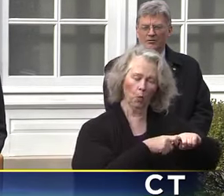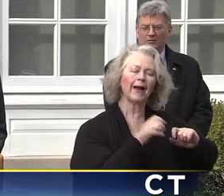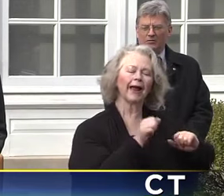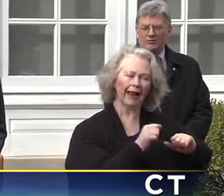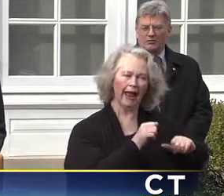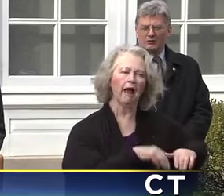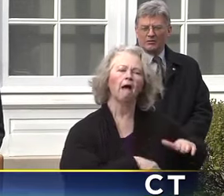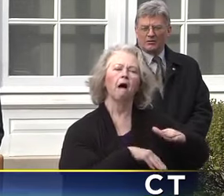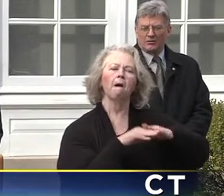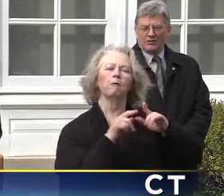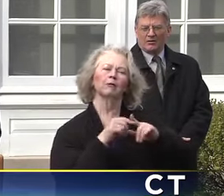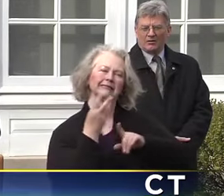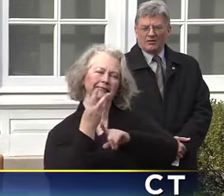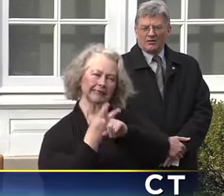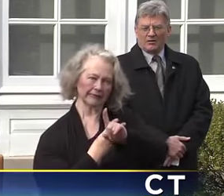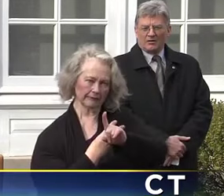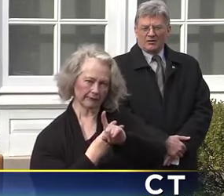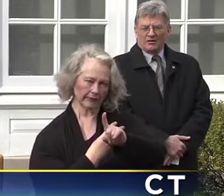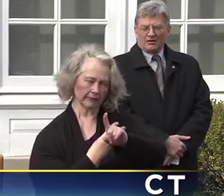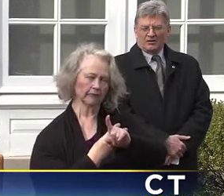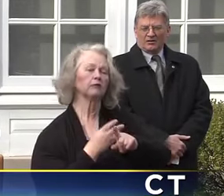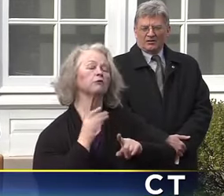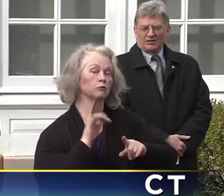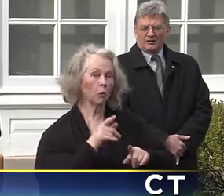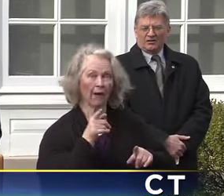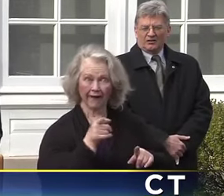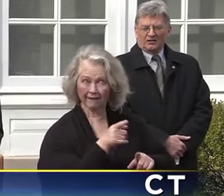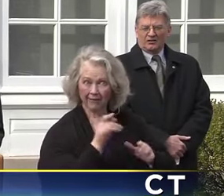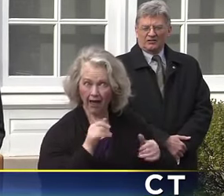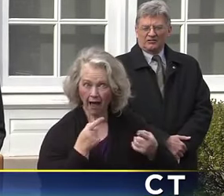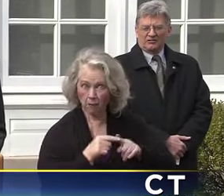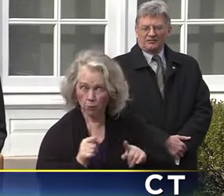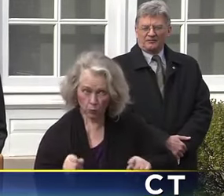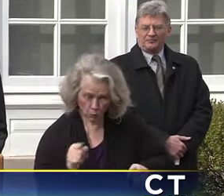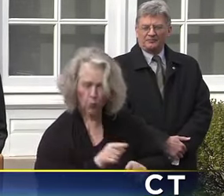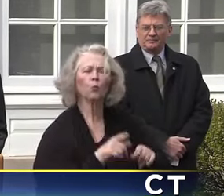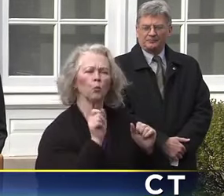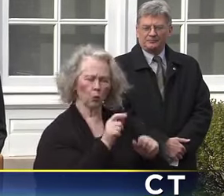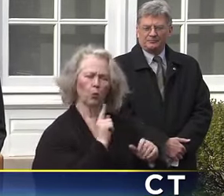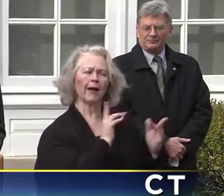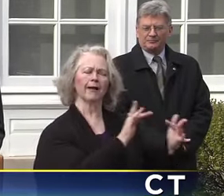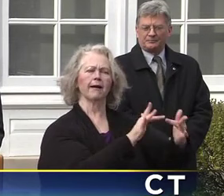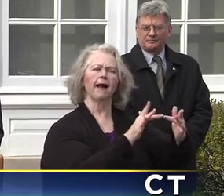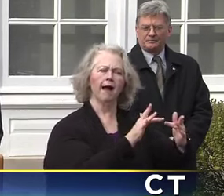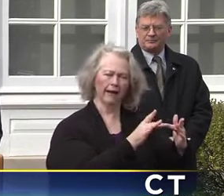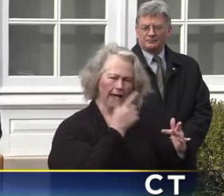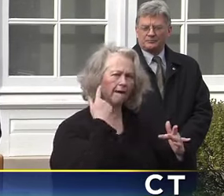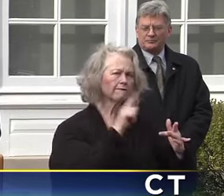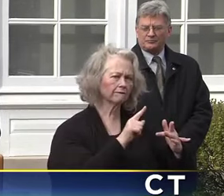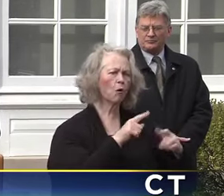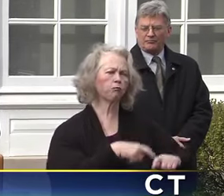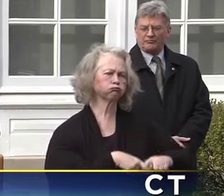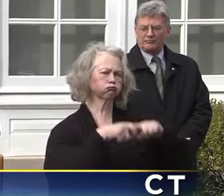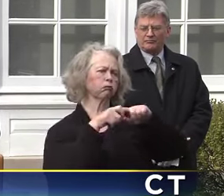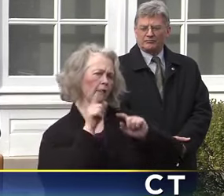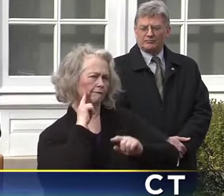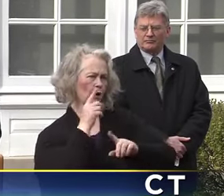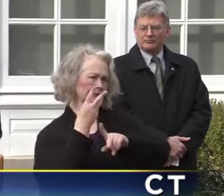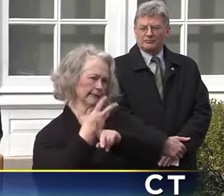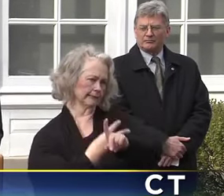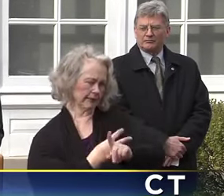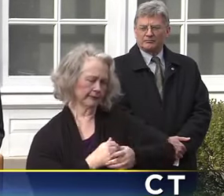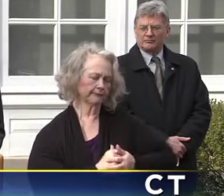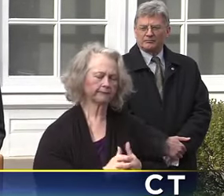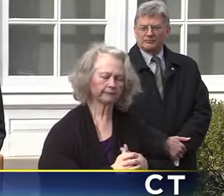exploring that financial hardship, that deferral of payments in this very unsettled time. Lastly, I would say this is the